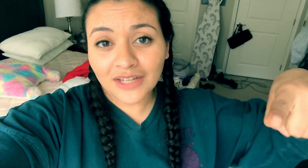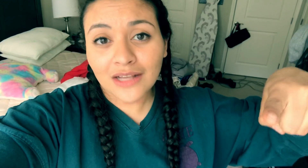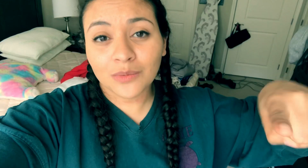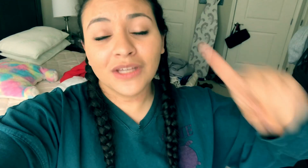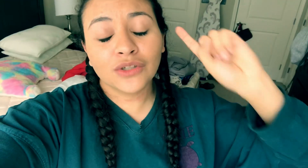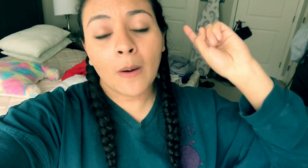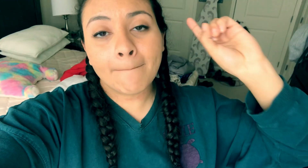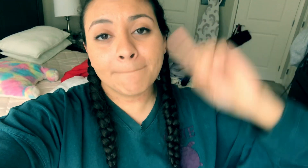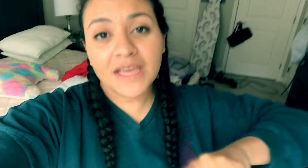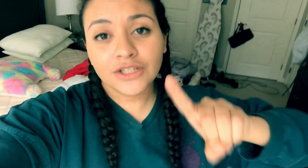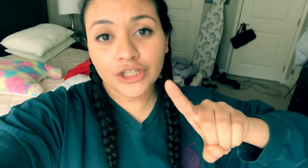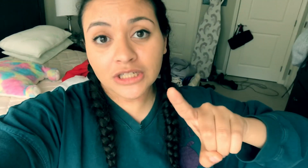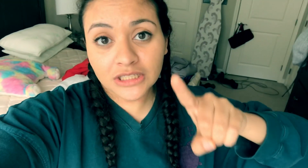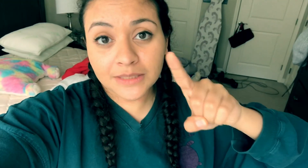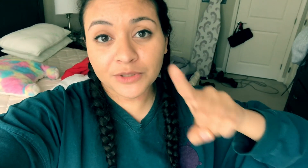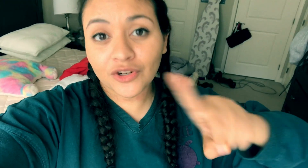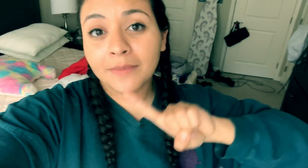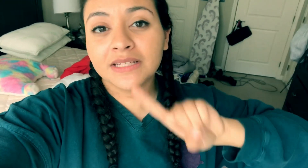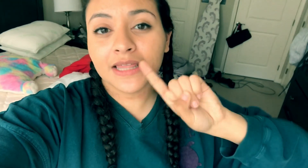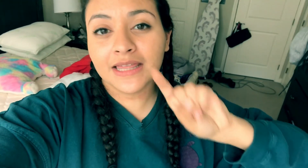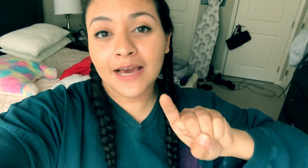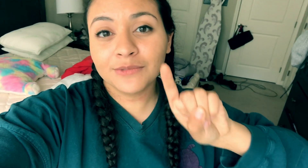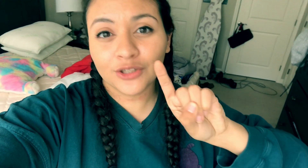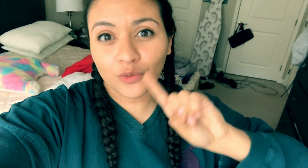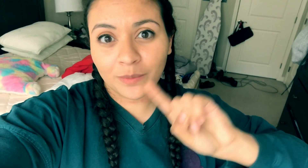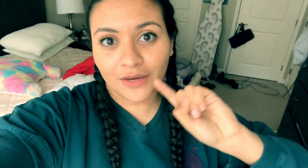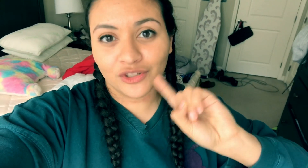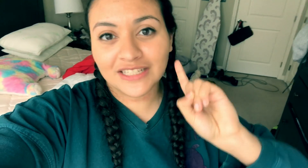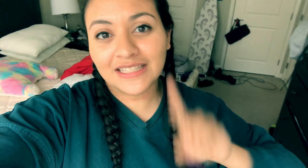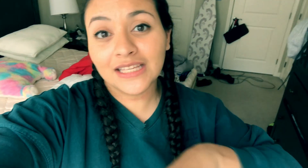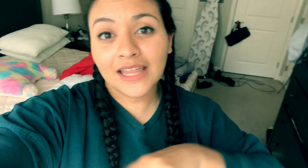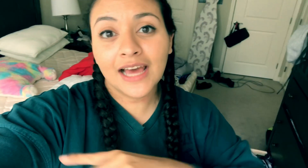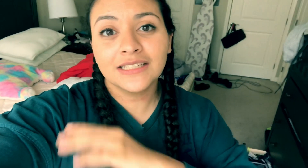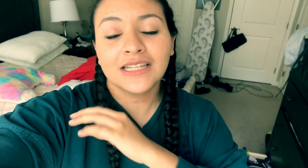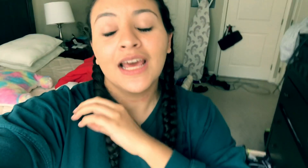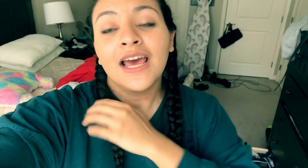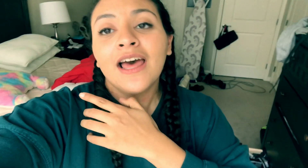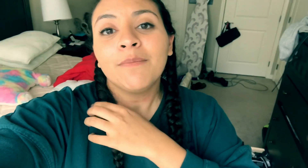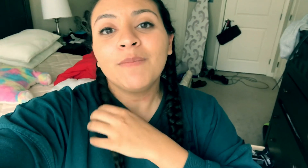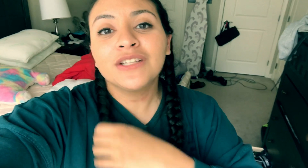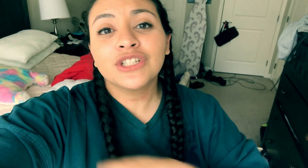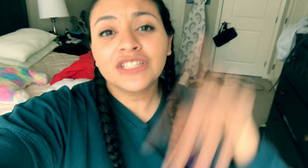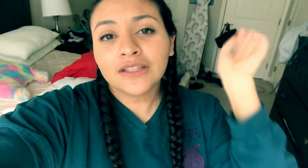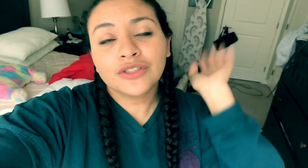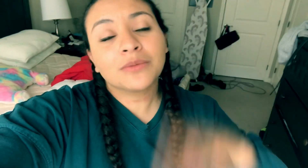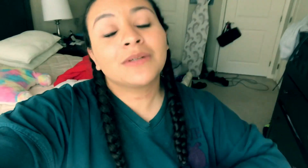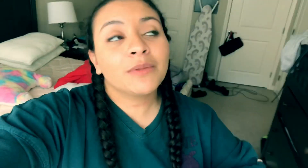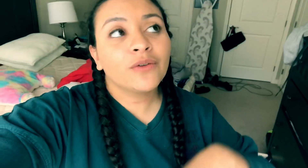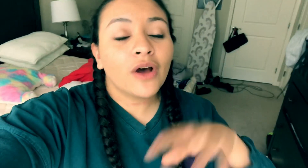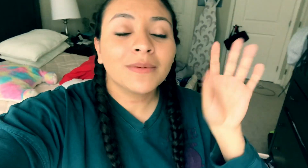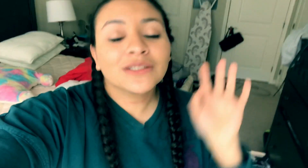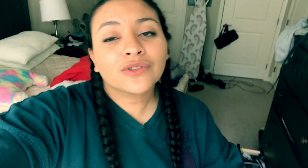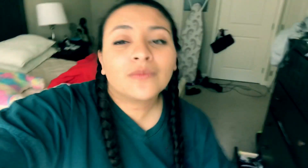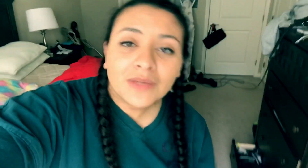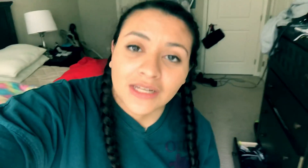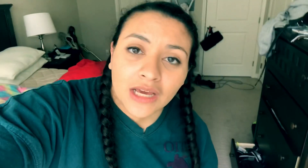next week so I'm going make sure to subscribe to them so you'll be able to see that. Make sure to check the description down below for all my social media